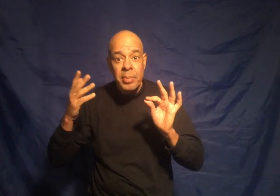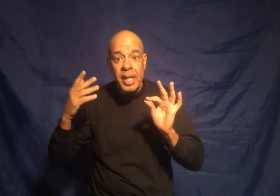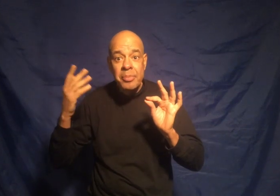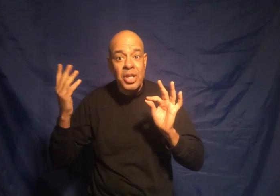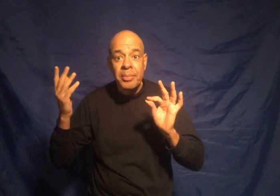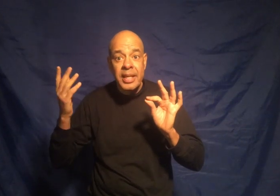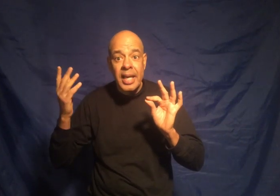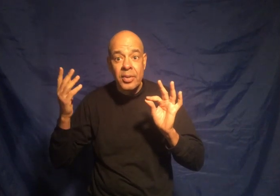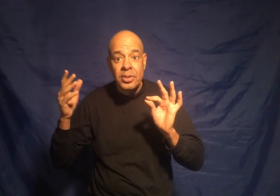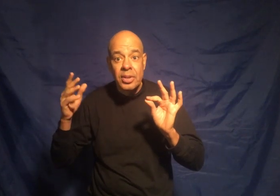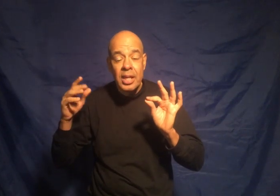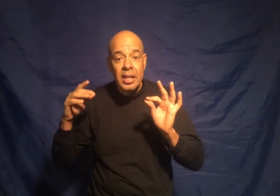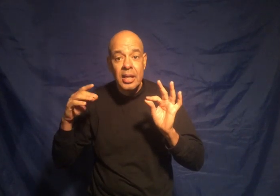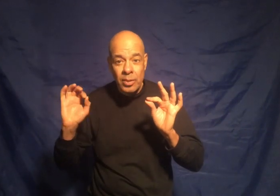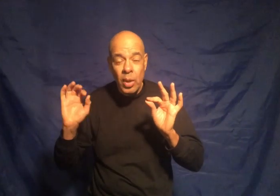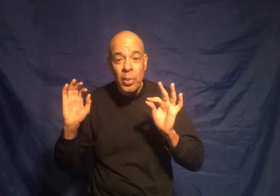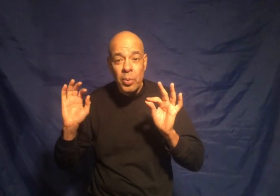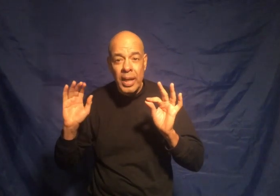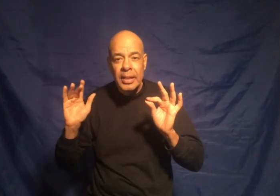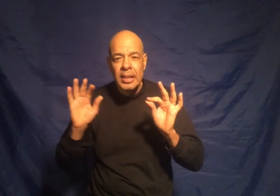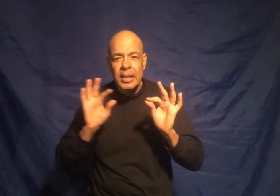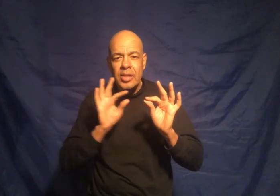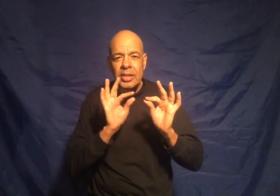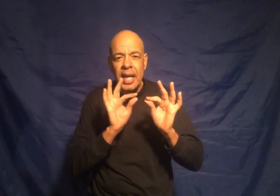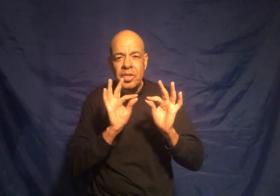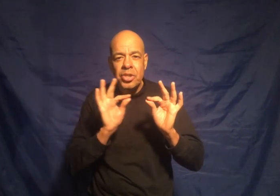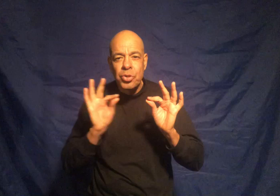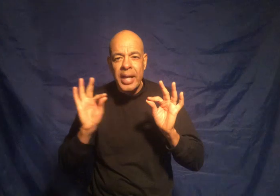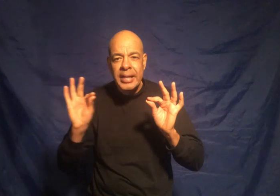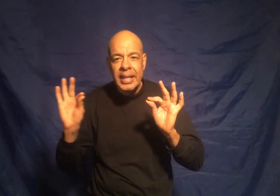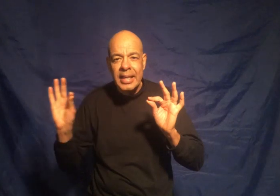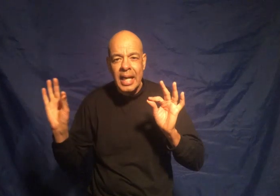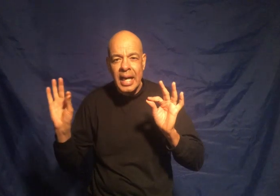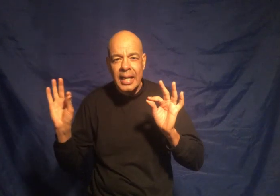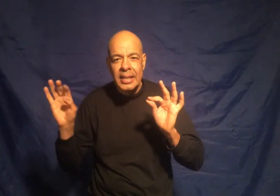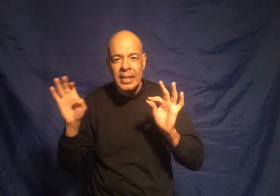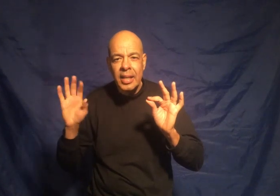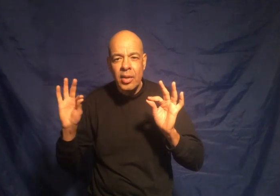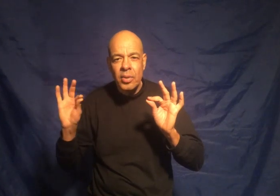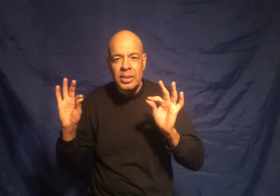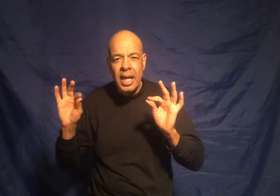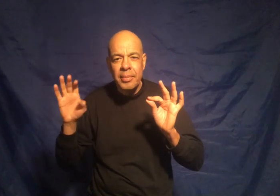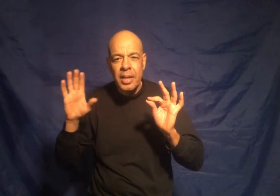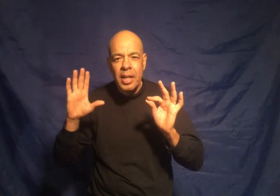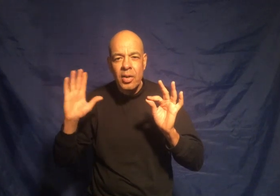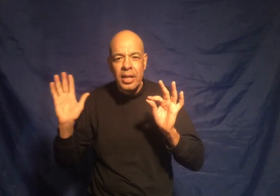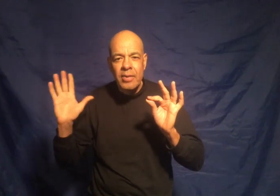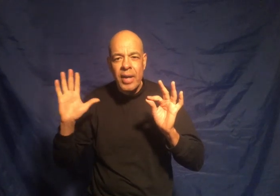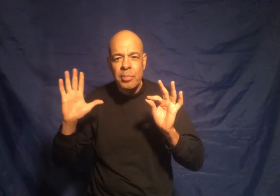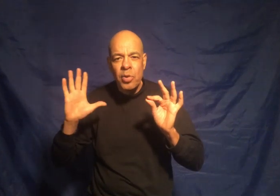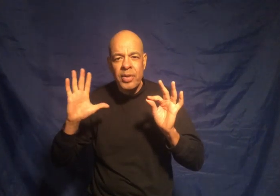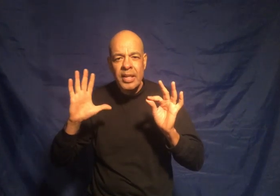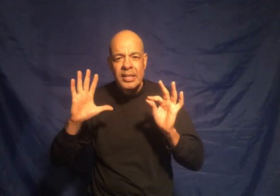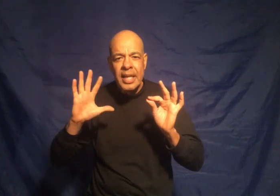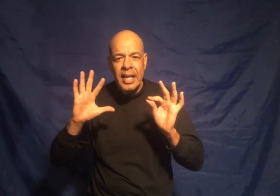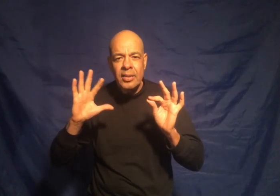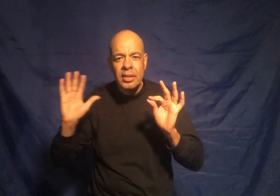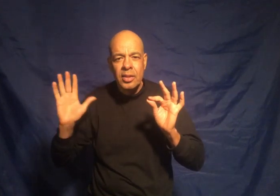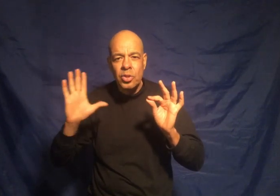becomes something else it's what we want is a straight line the whole time look if I'm moving this hand to